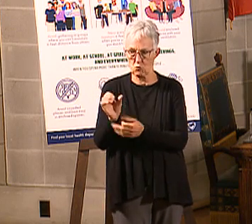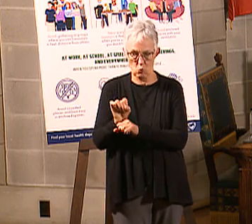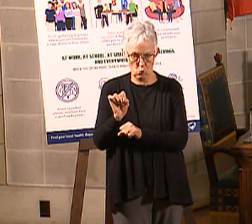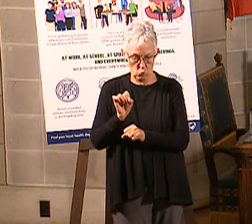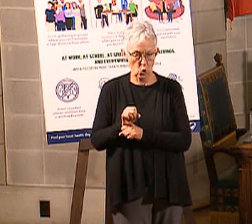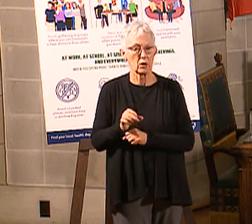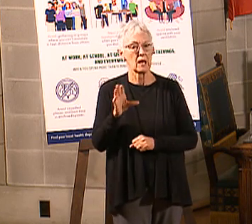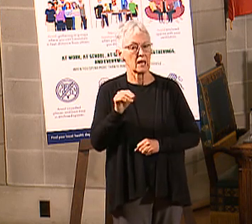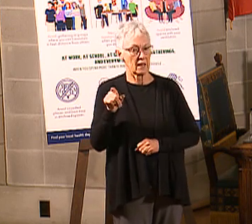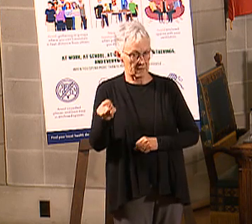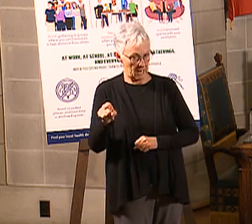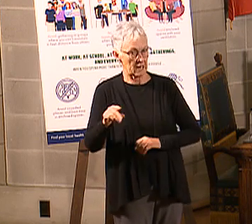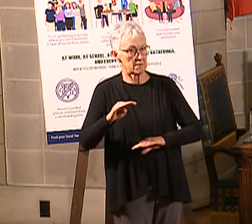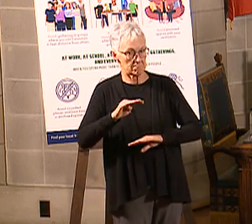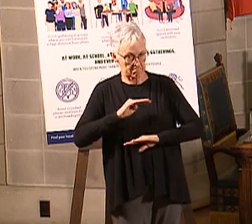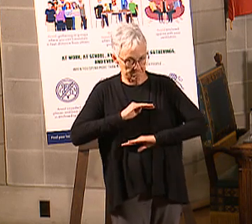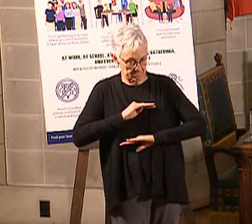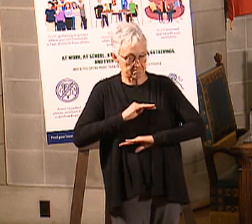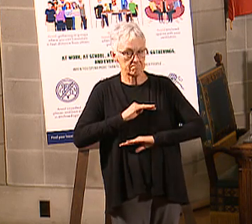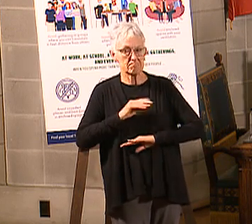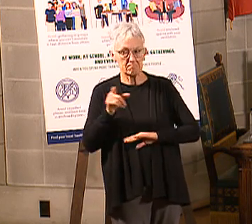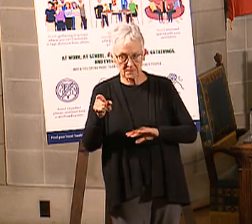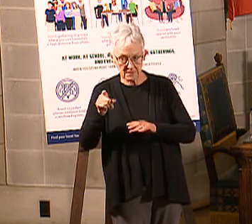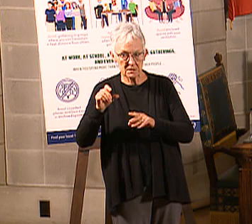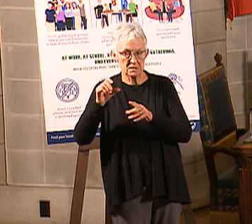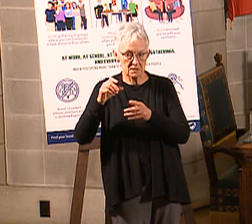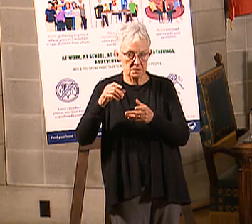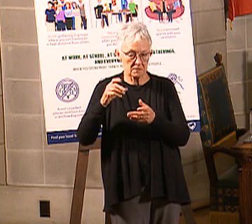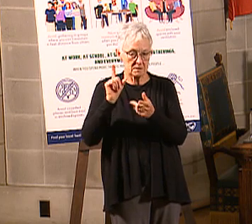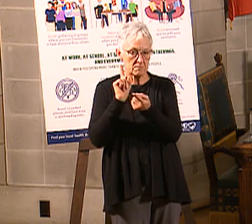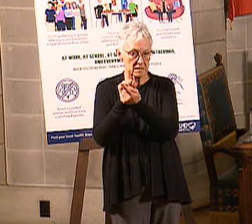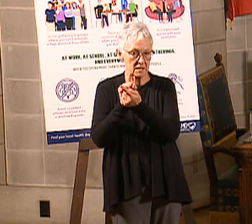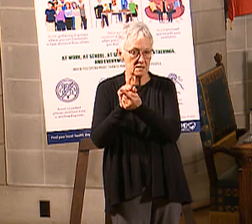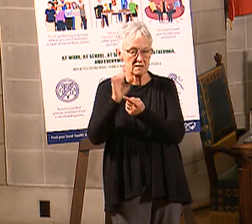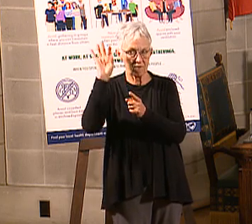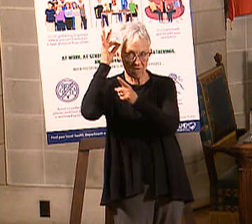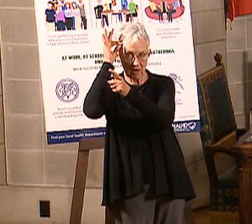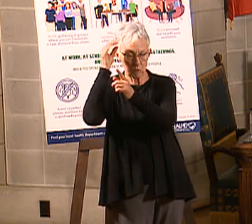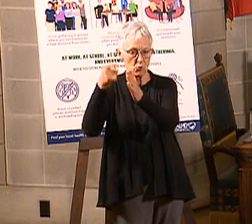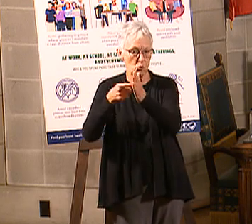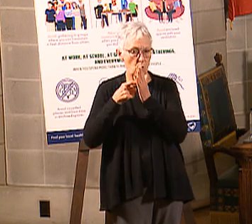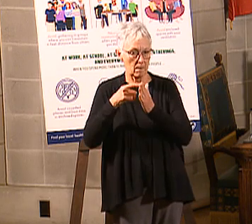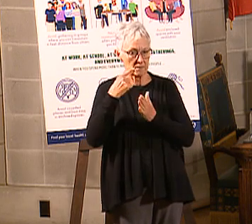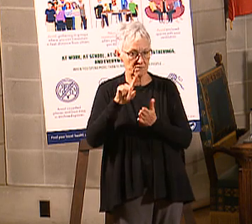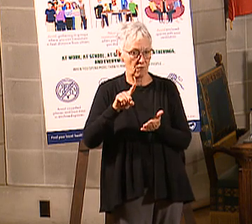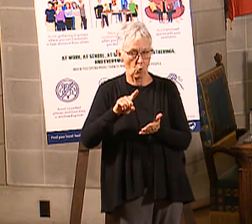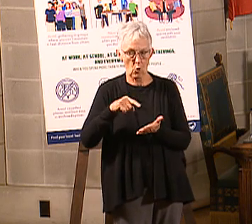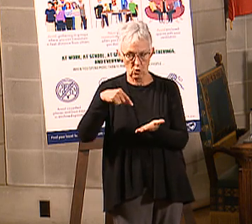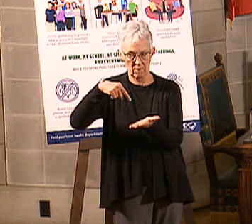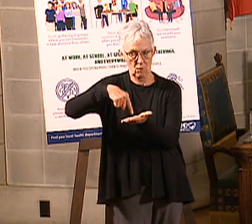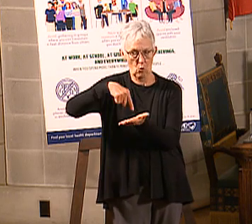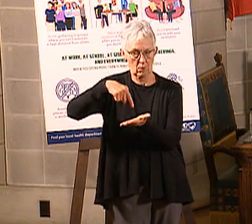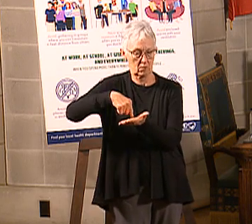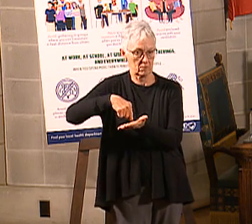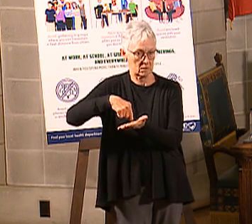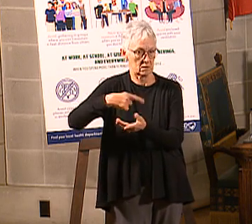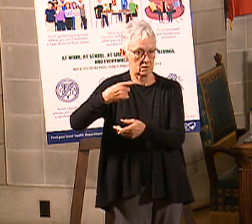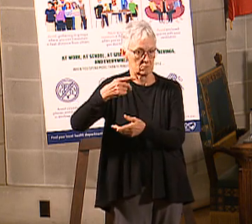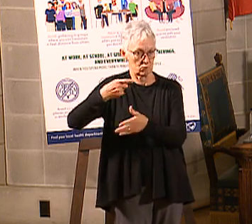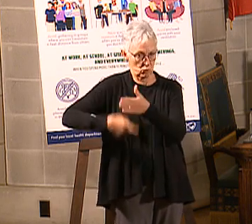it meets the standards for affordability under federal law, you should continue to keep that as your primary coverage.